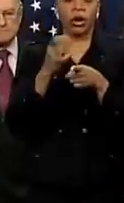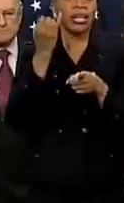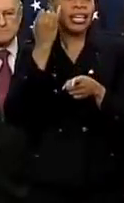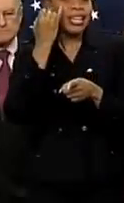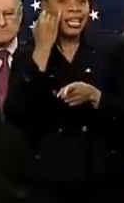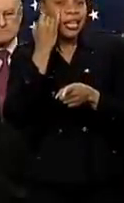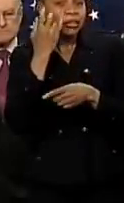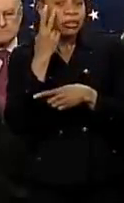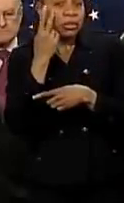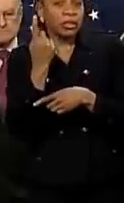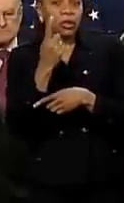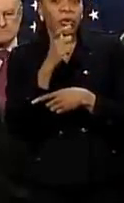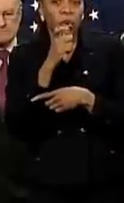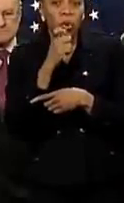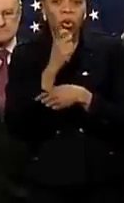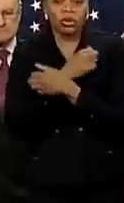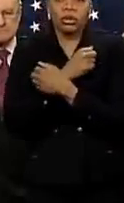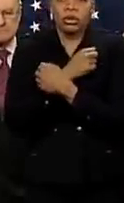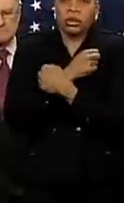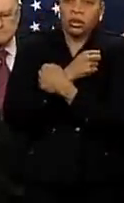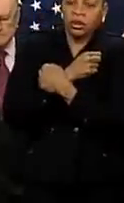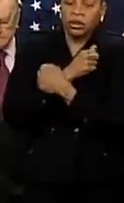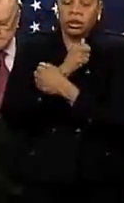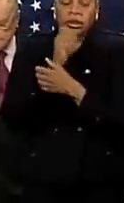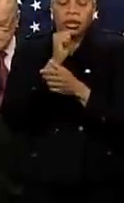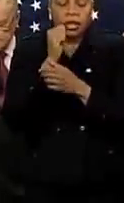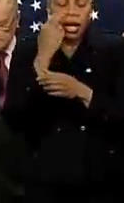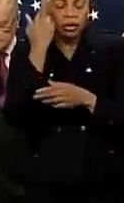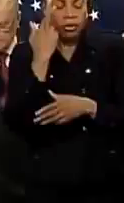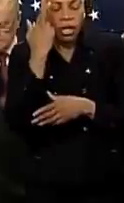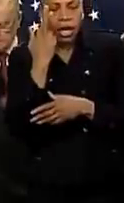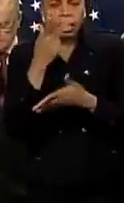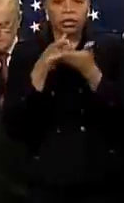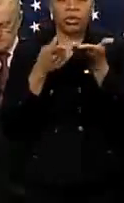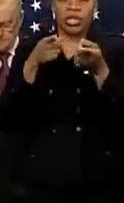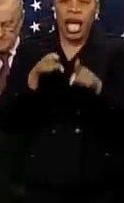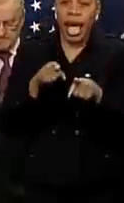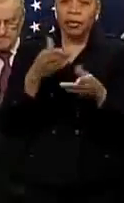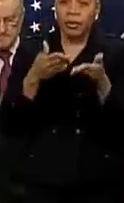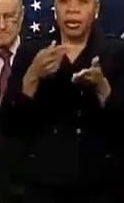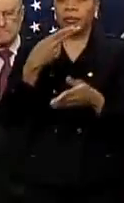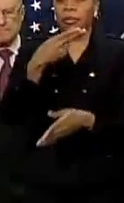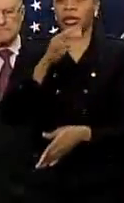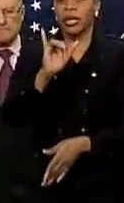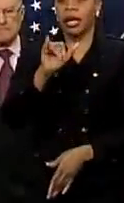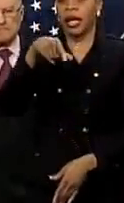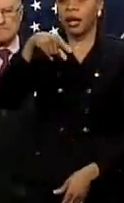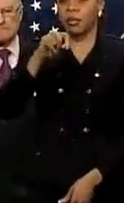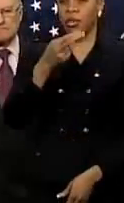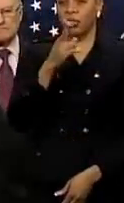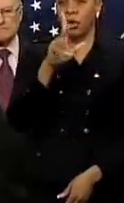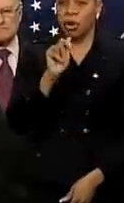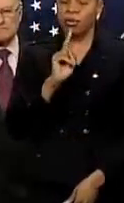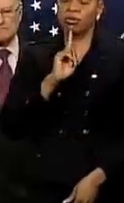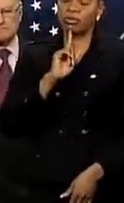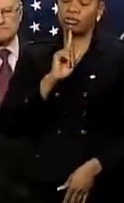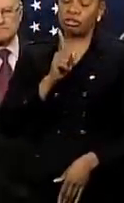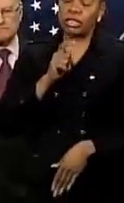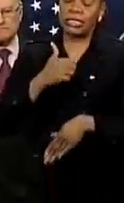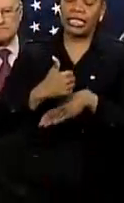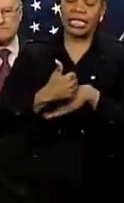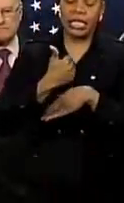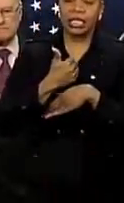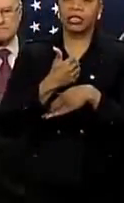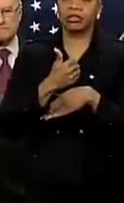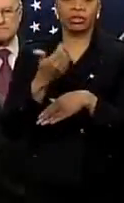like uncontrolled shivering or disorientation, that may very well be hypothermia, and hypothermia can be deadly. So anyone with these symptoms